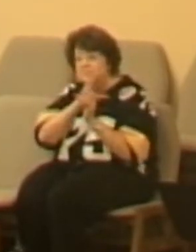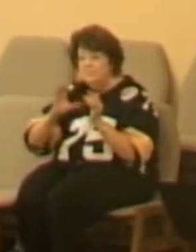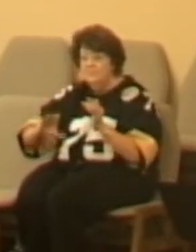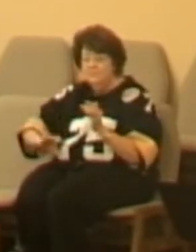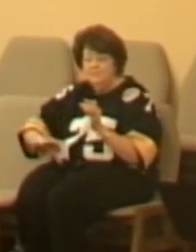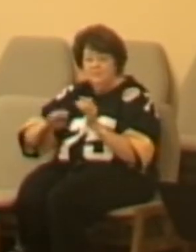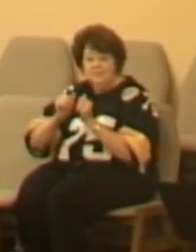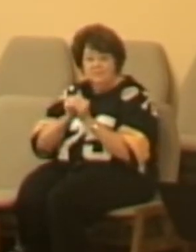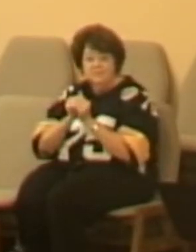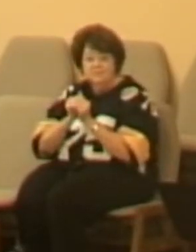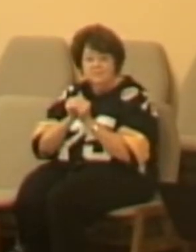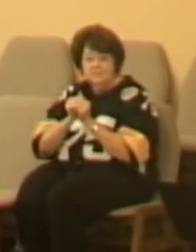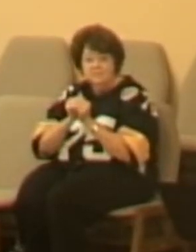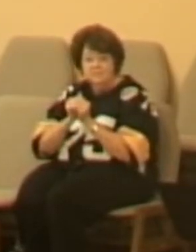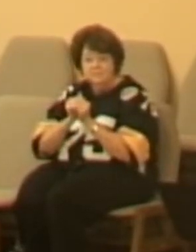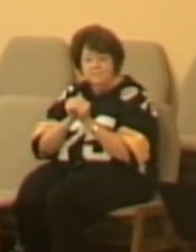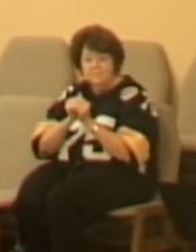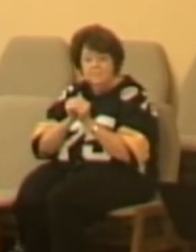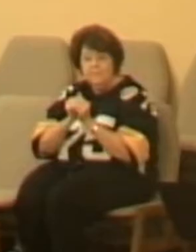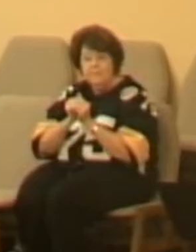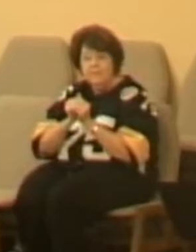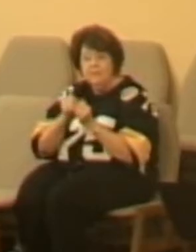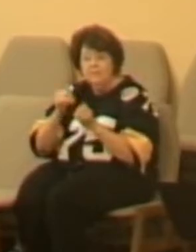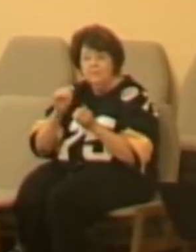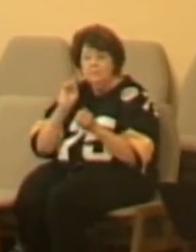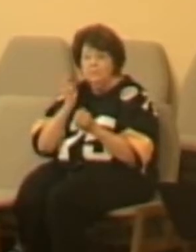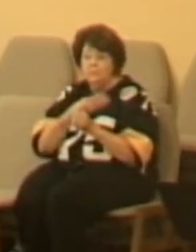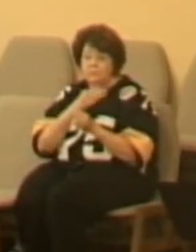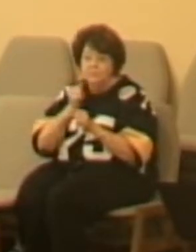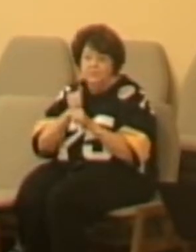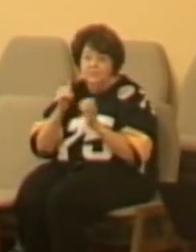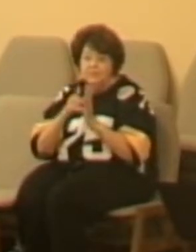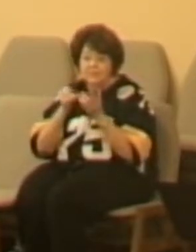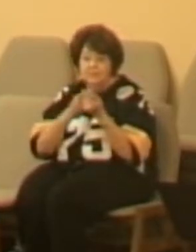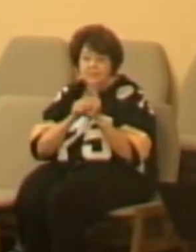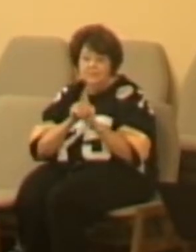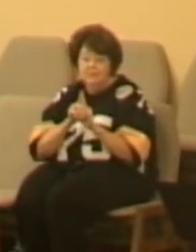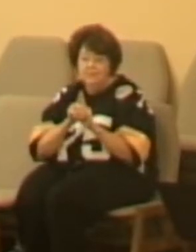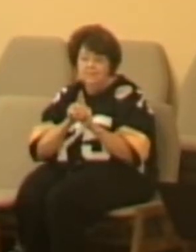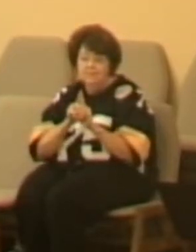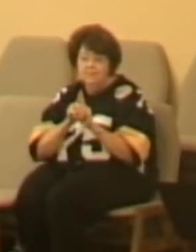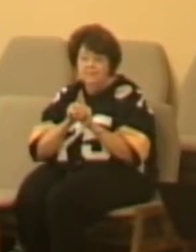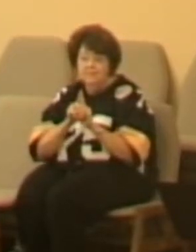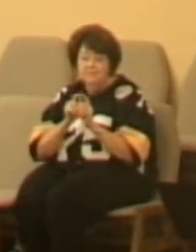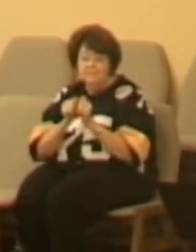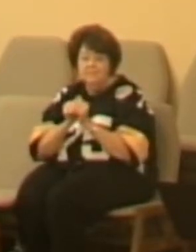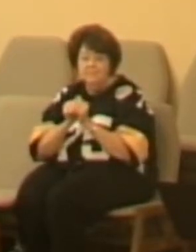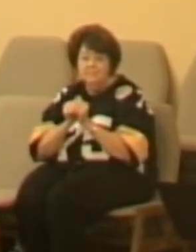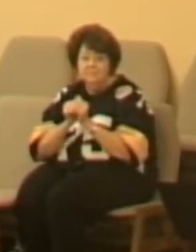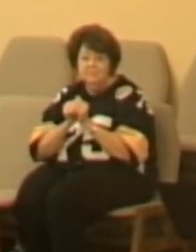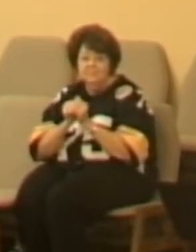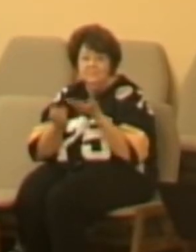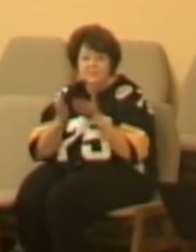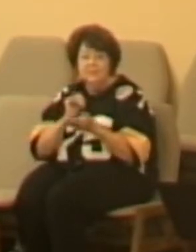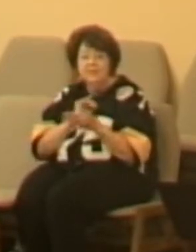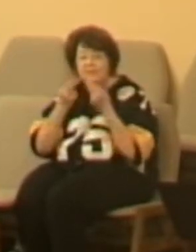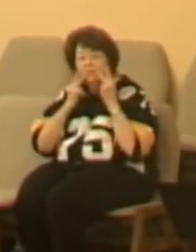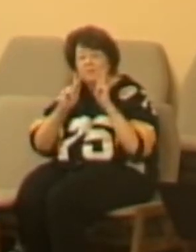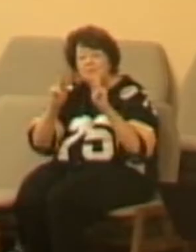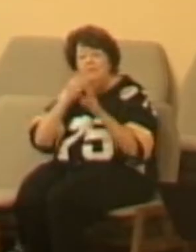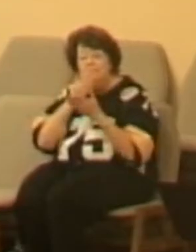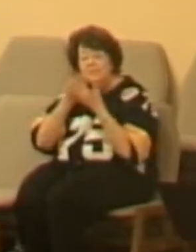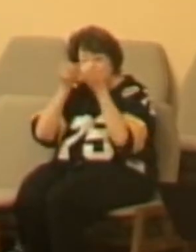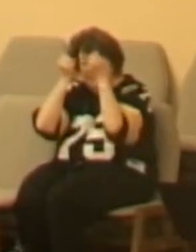is through you and me. Are you out there? Can I proclaim some good news to you today?